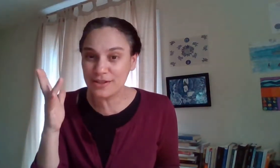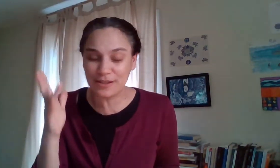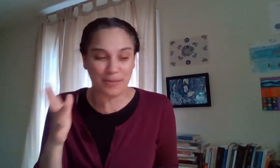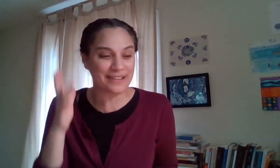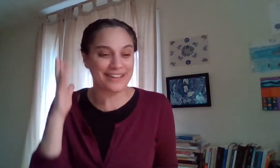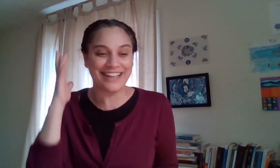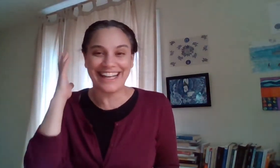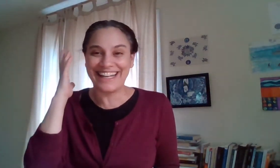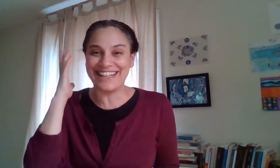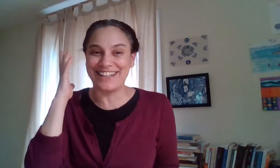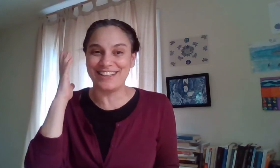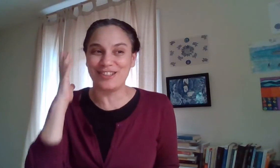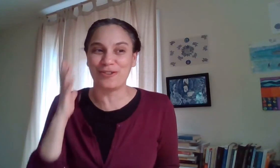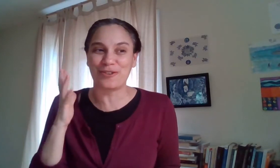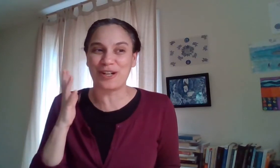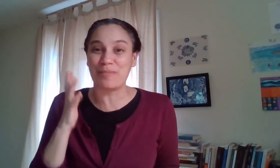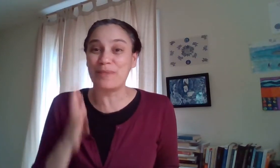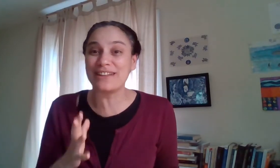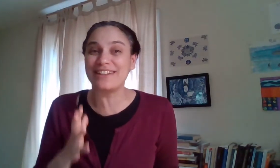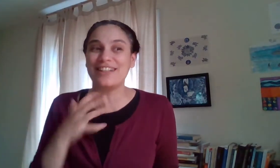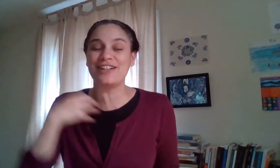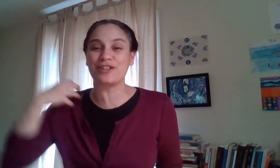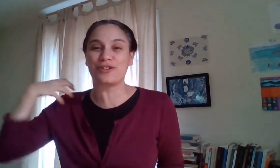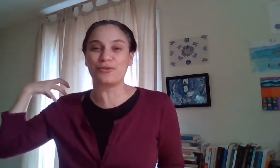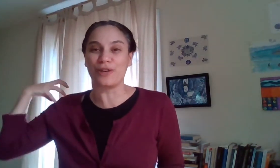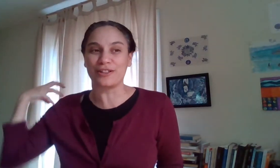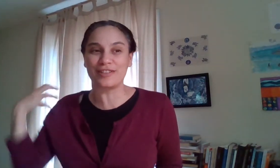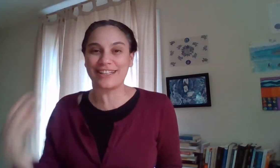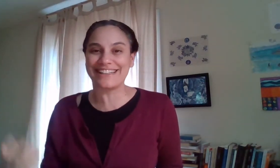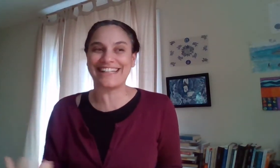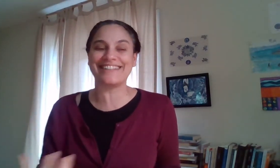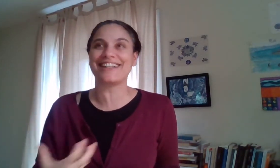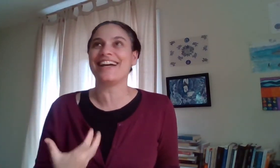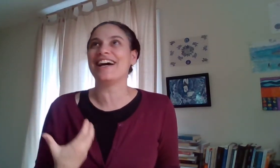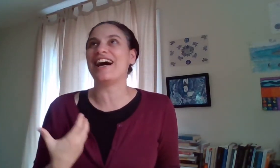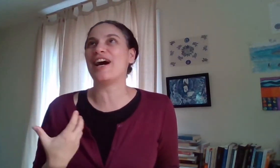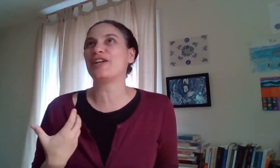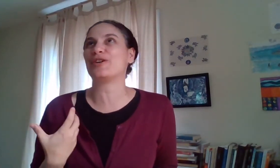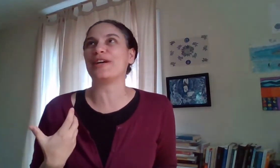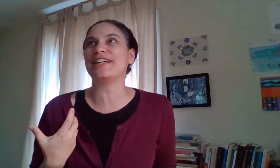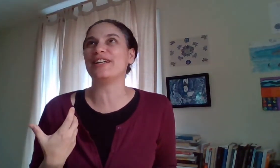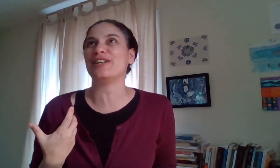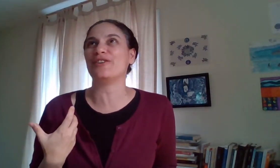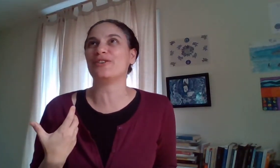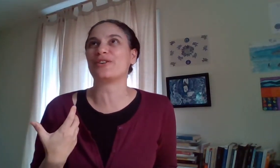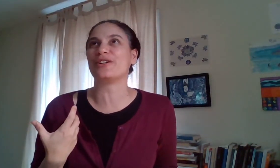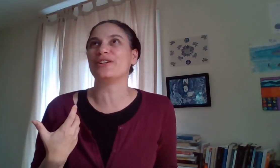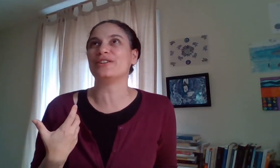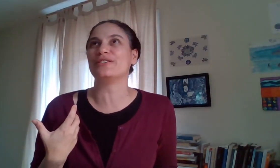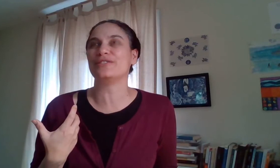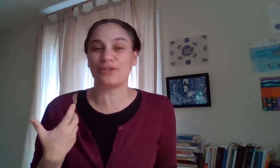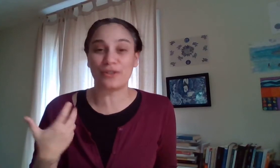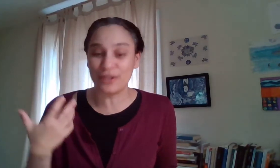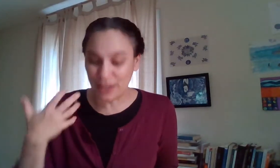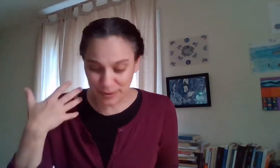stability in your ability to articulate uh your you know your your um